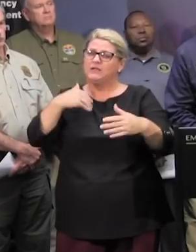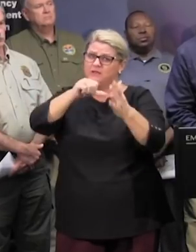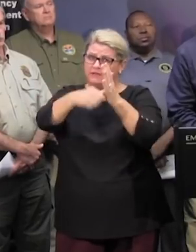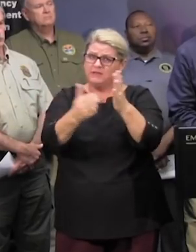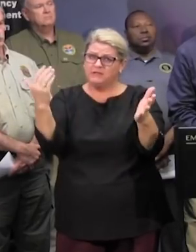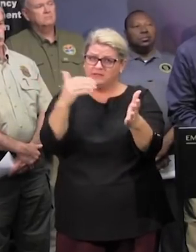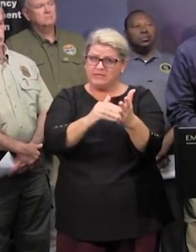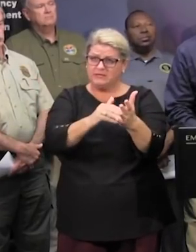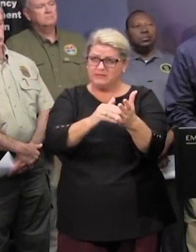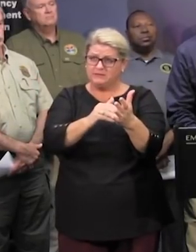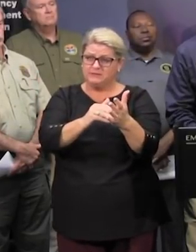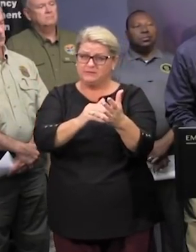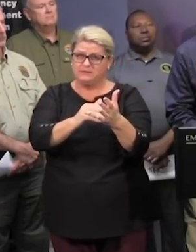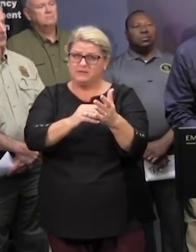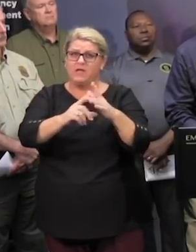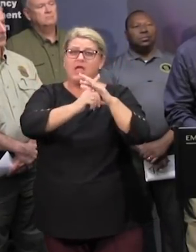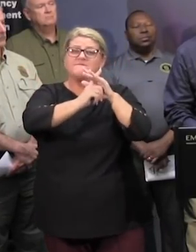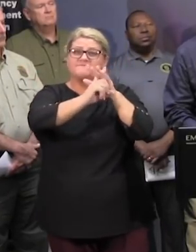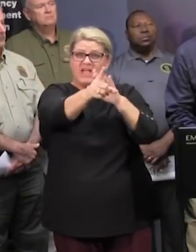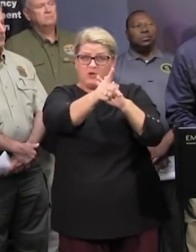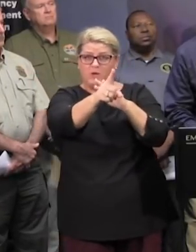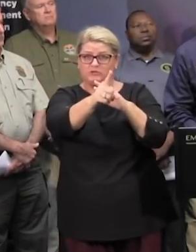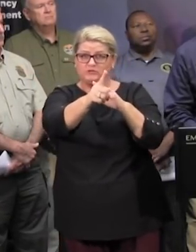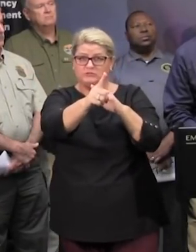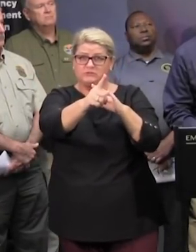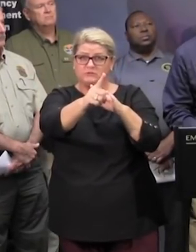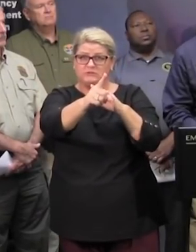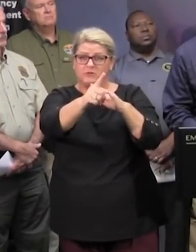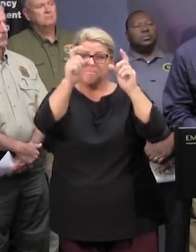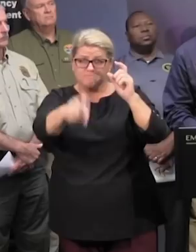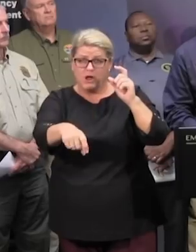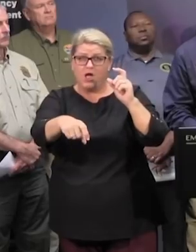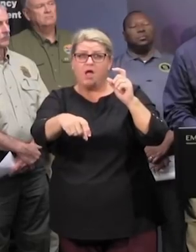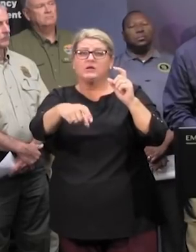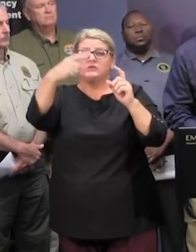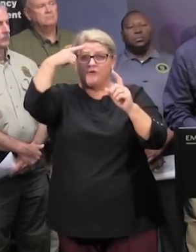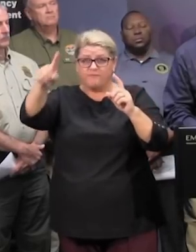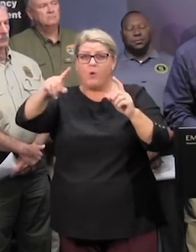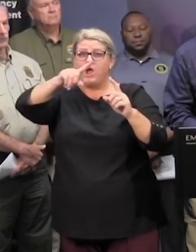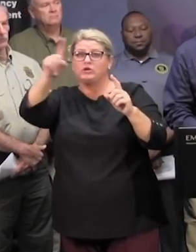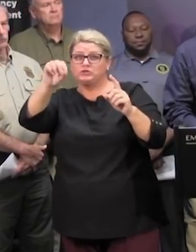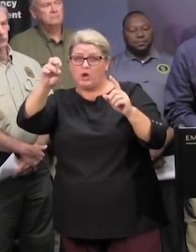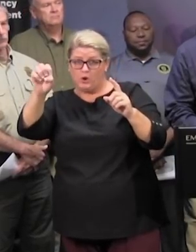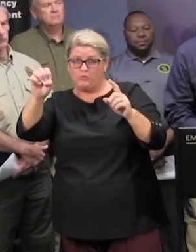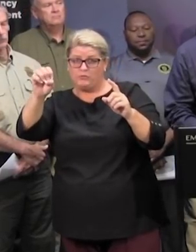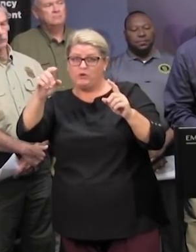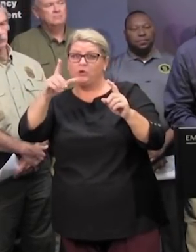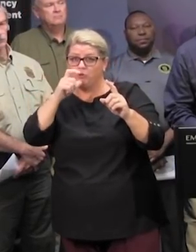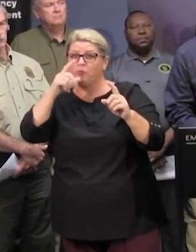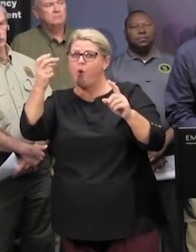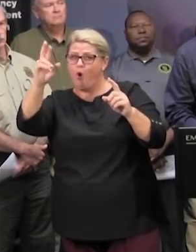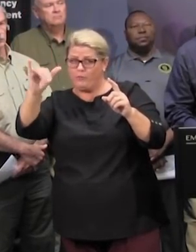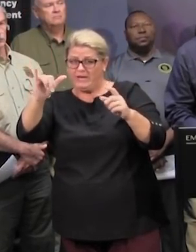the evacuation order is still in effect for the evacuation zones all of them in ory